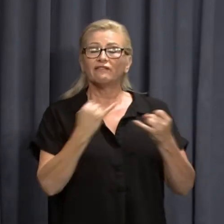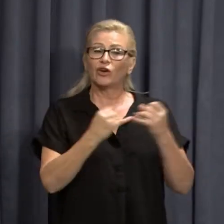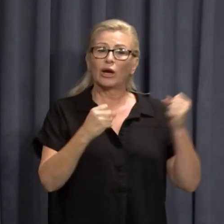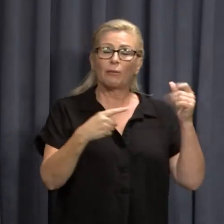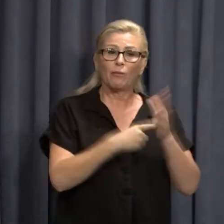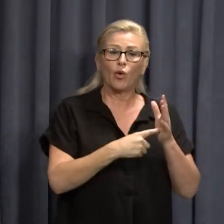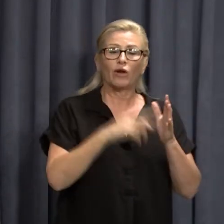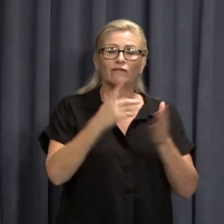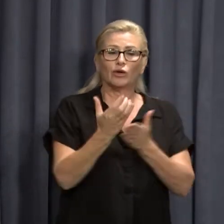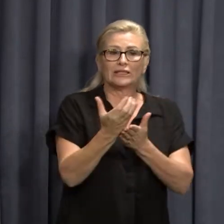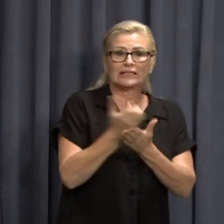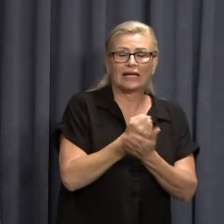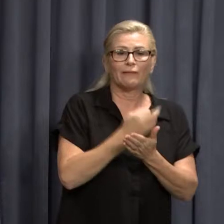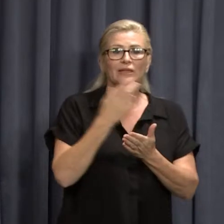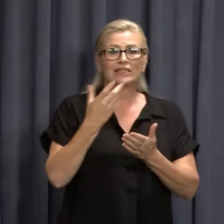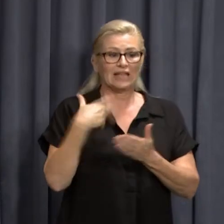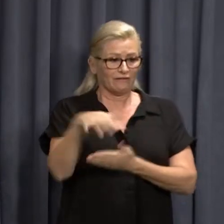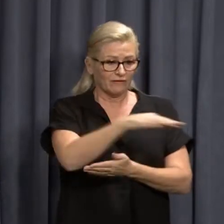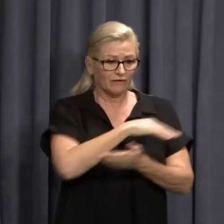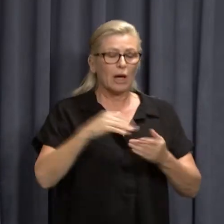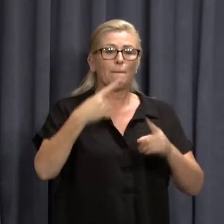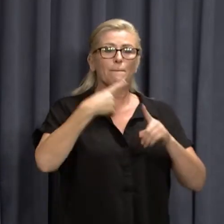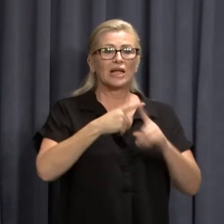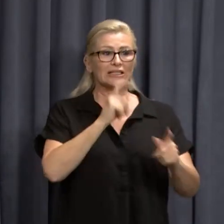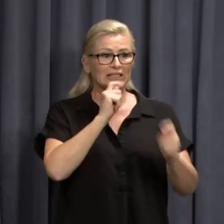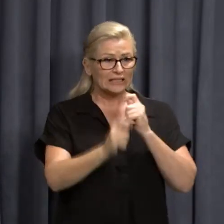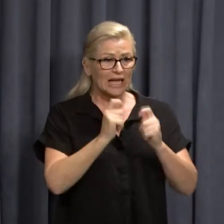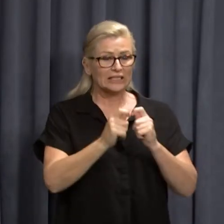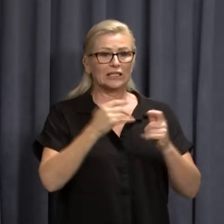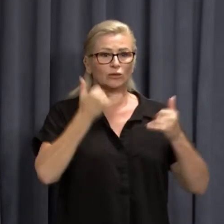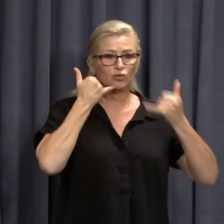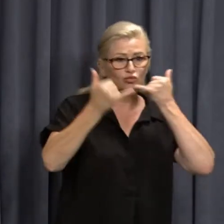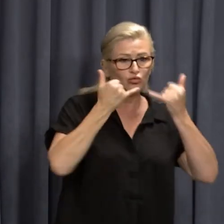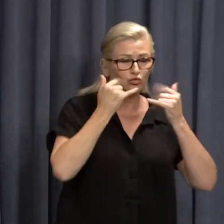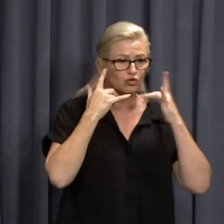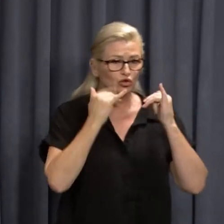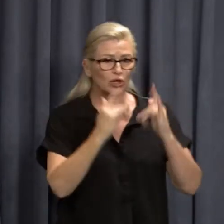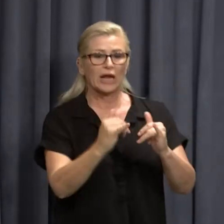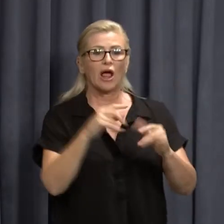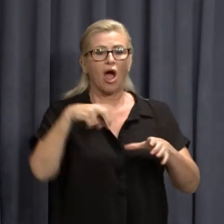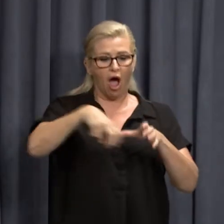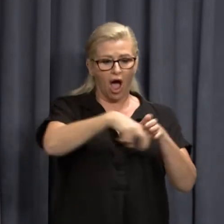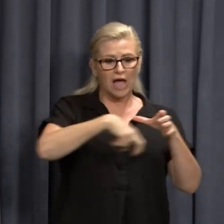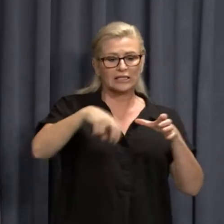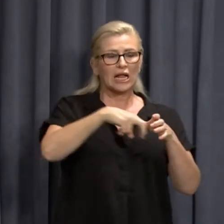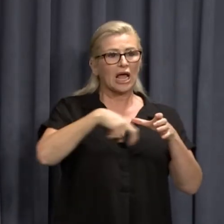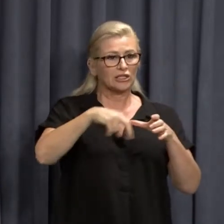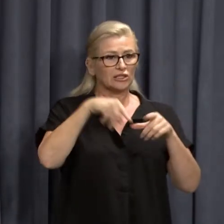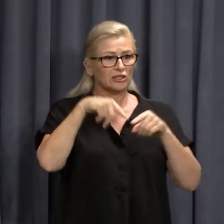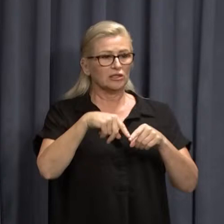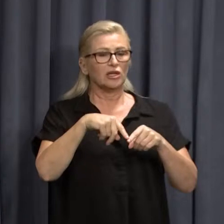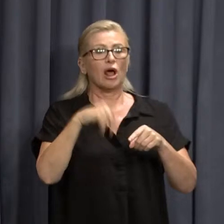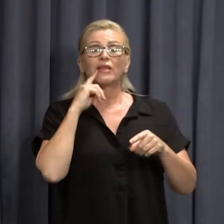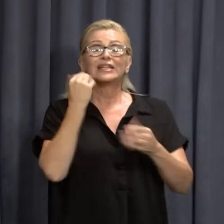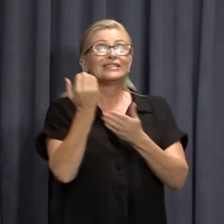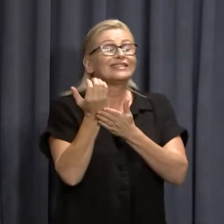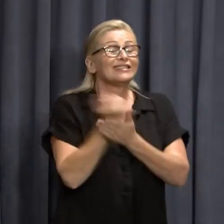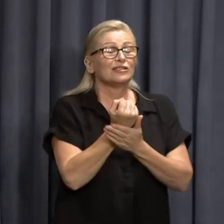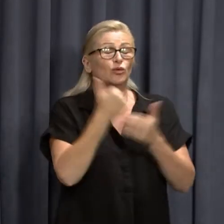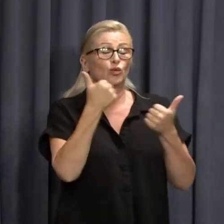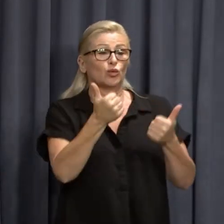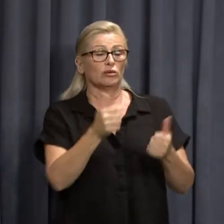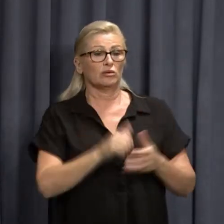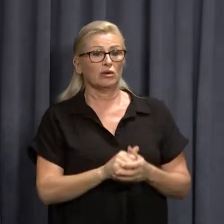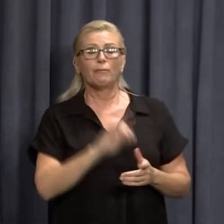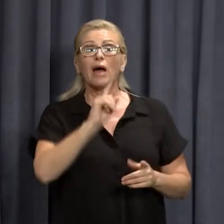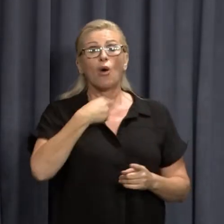safety measures, as well as our robust testing, tracing, isolation and quarantine system, continue to serve us well. But we cannot